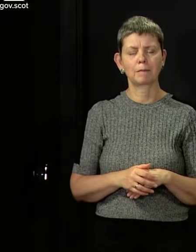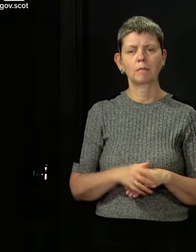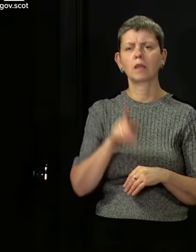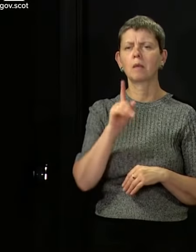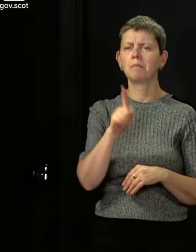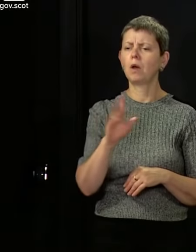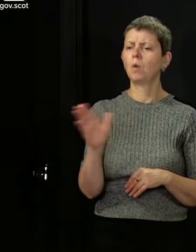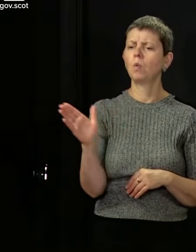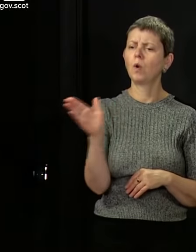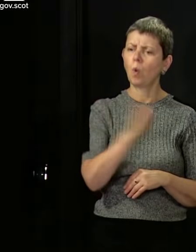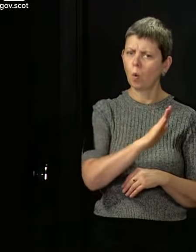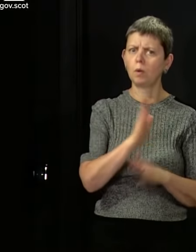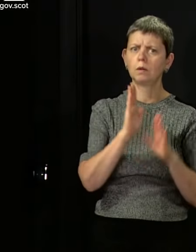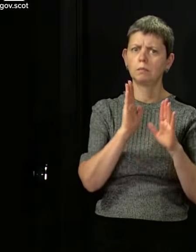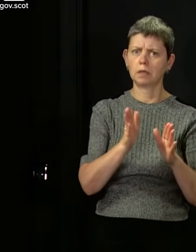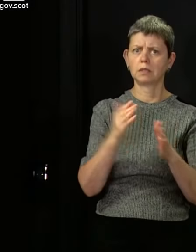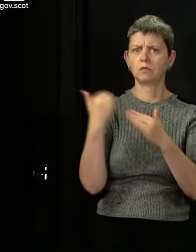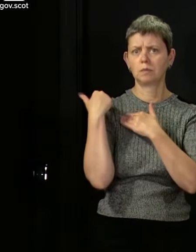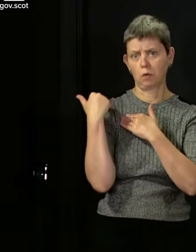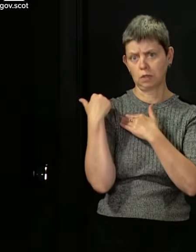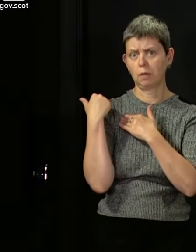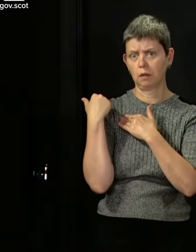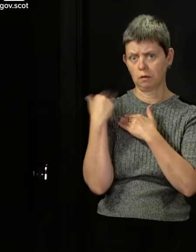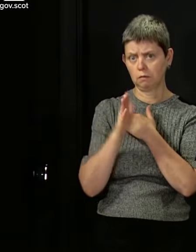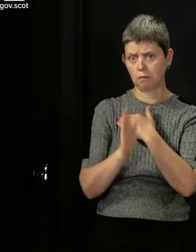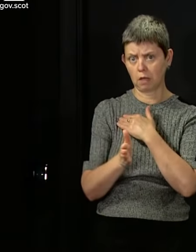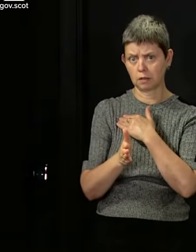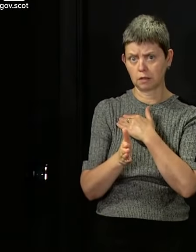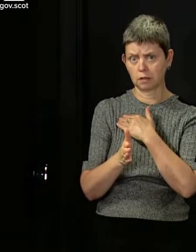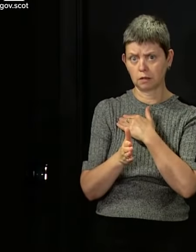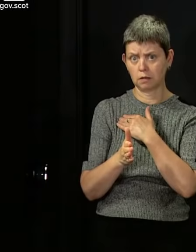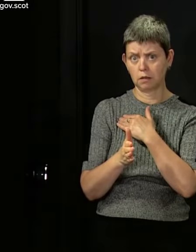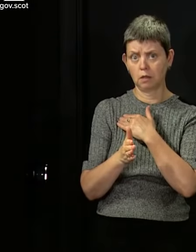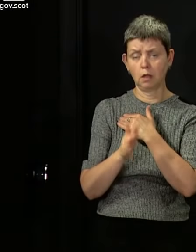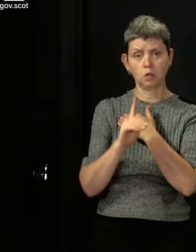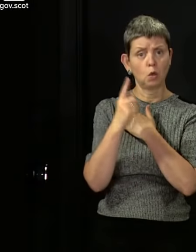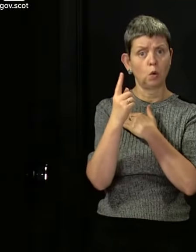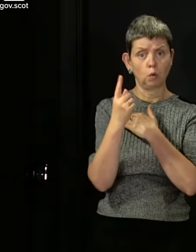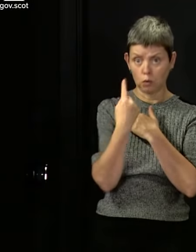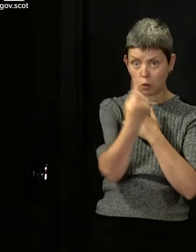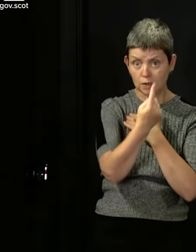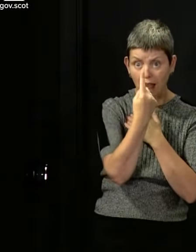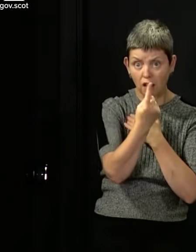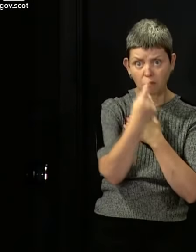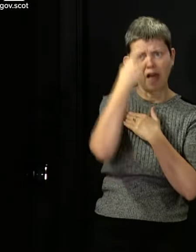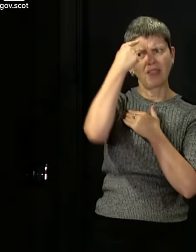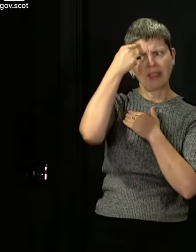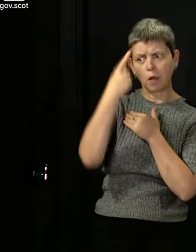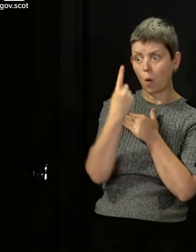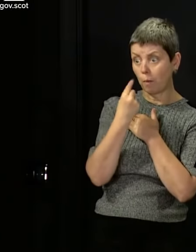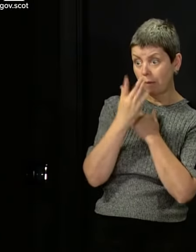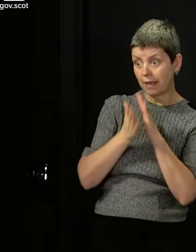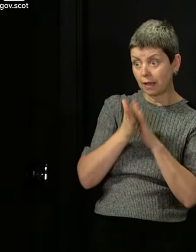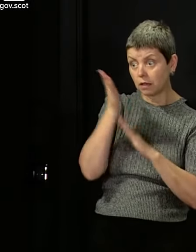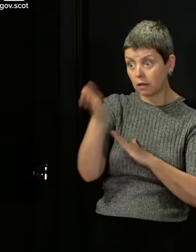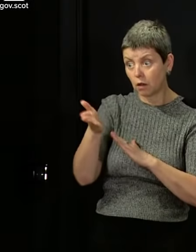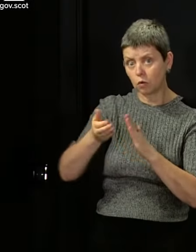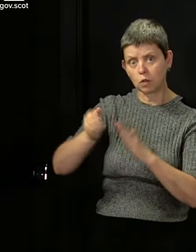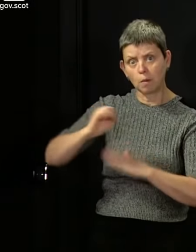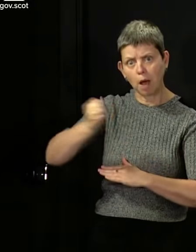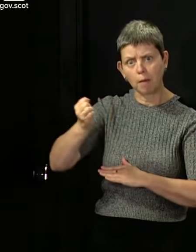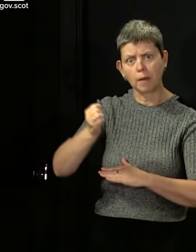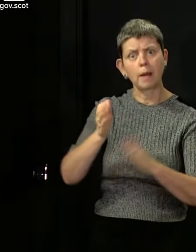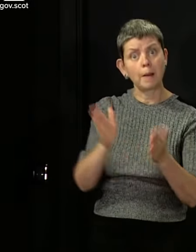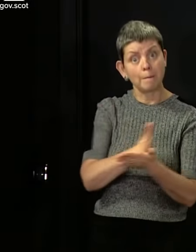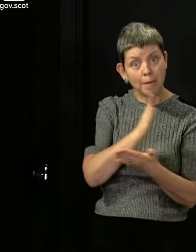have a responsibility here. So as the public, as consumers, if you are thinking of going to a pub, make sure you comply with all